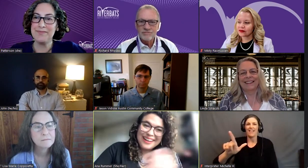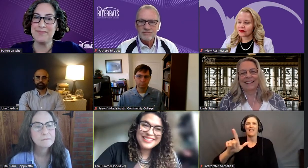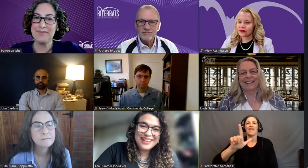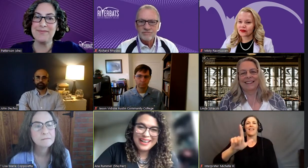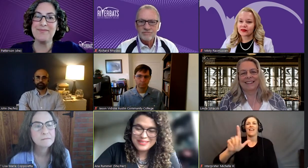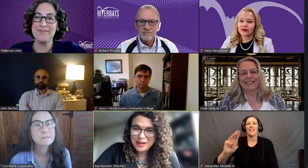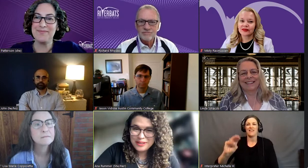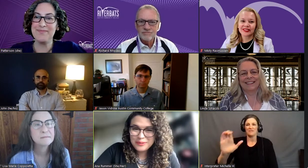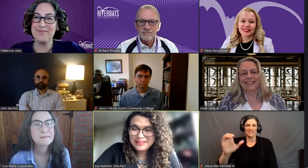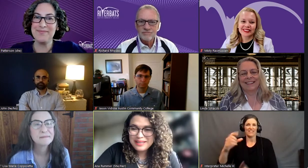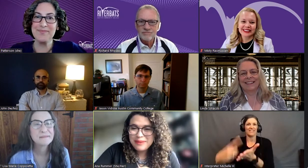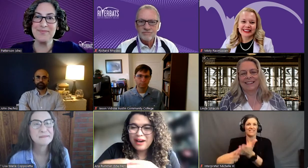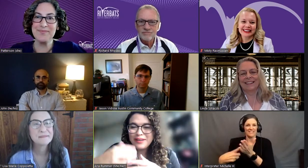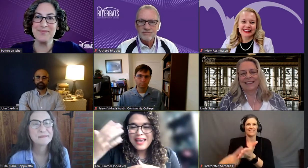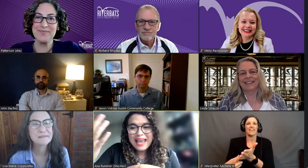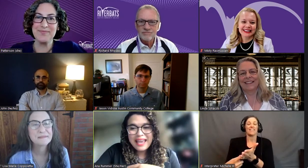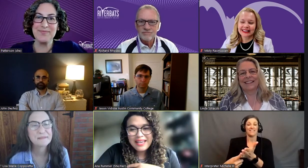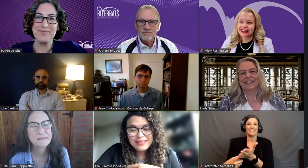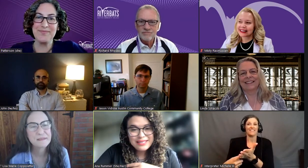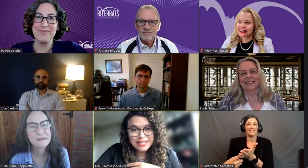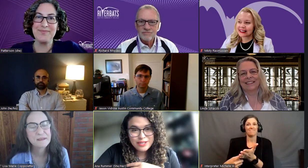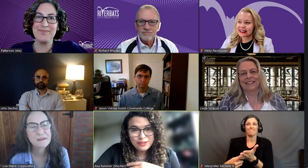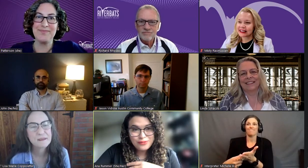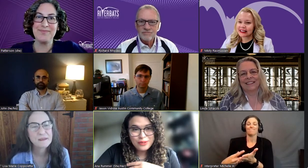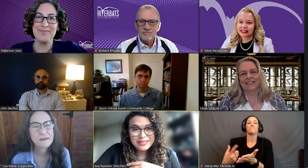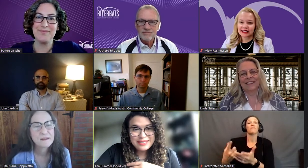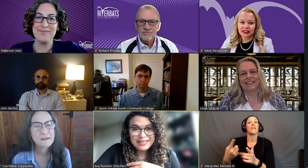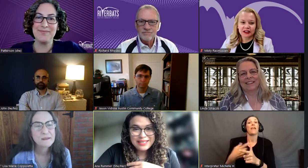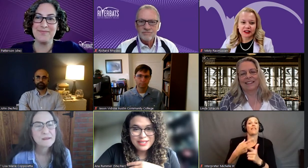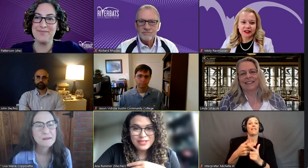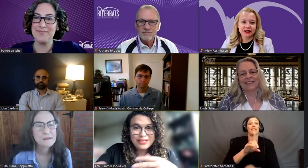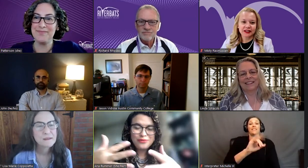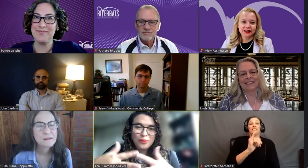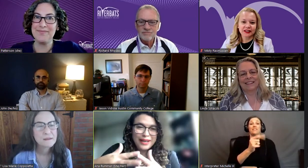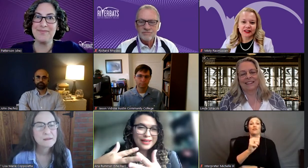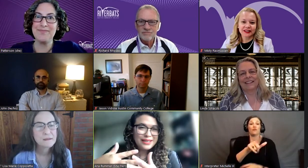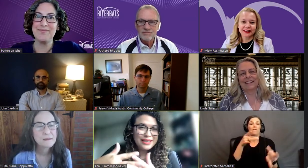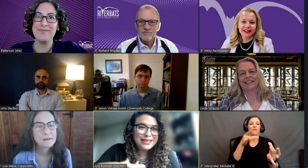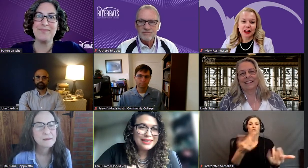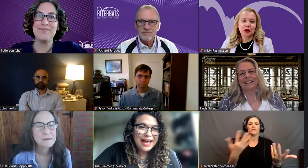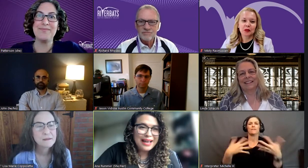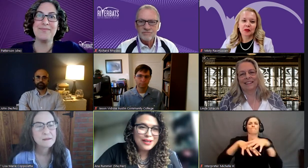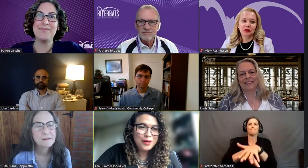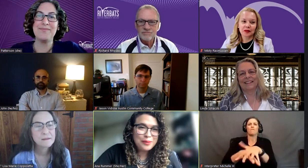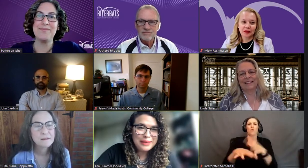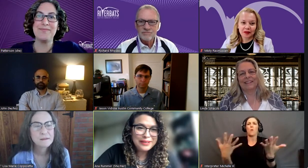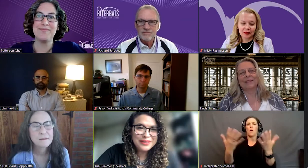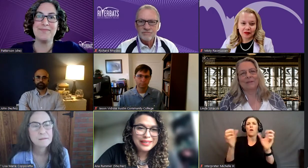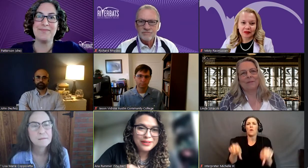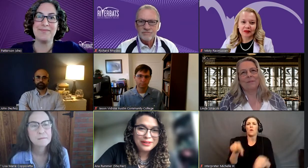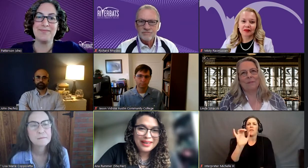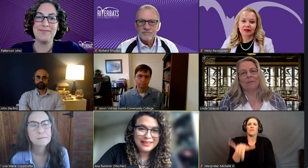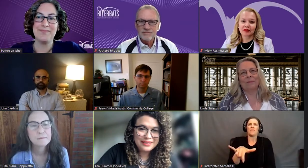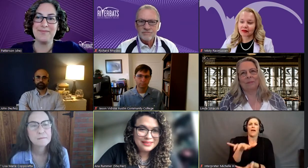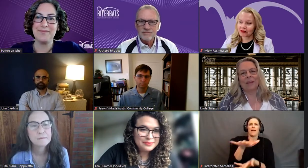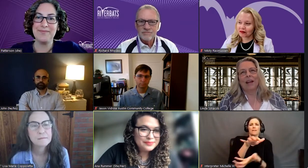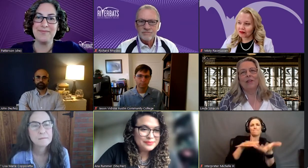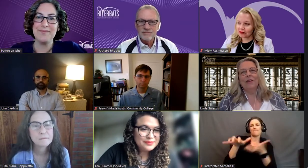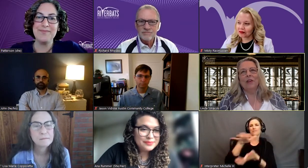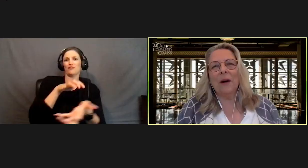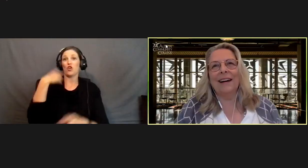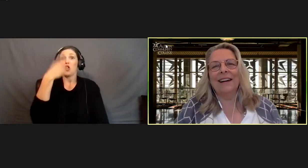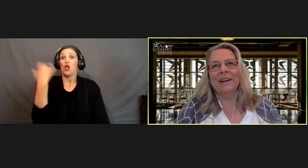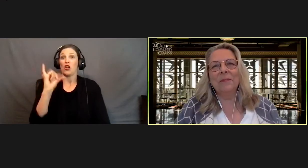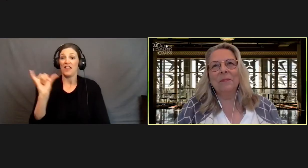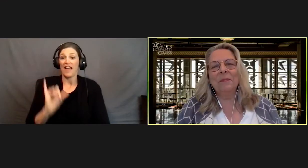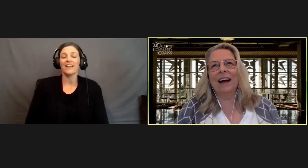talked so eloquently about, and the digital fluency initiative, what could that commingling look like. You